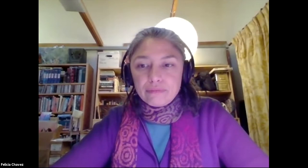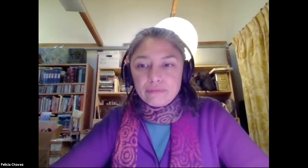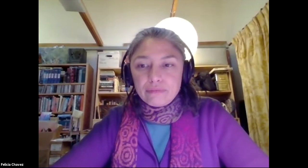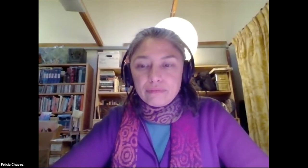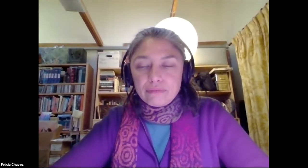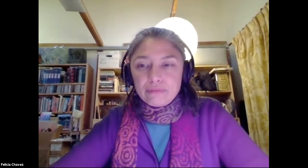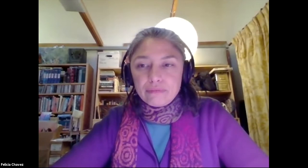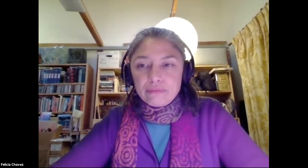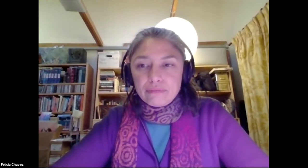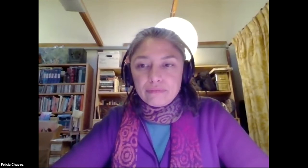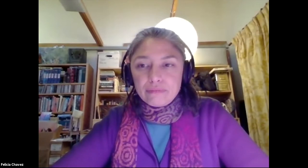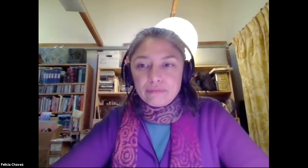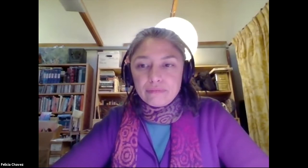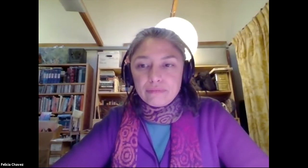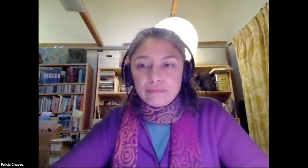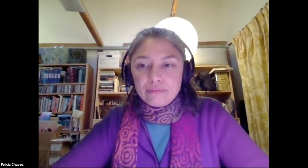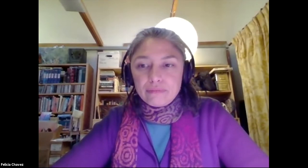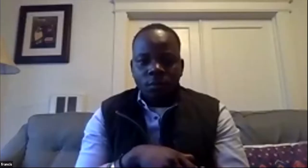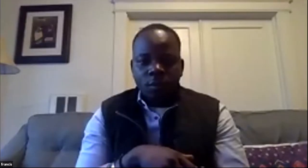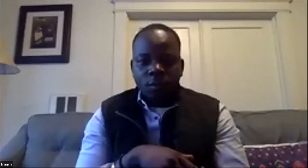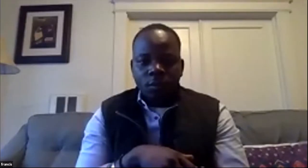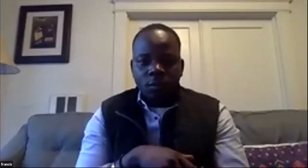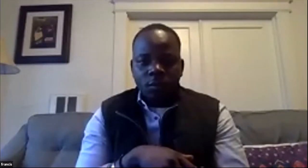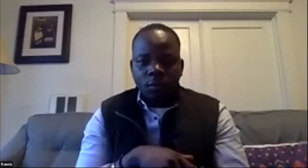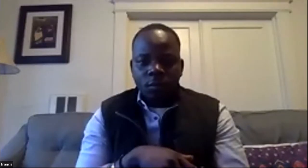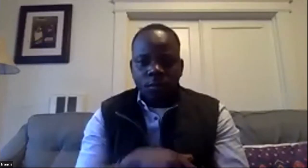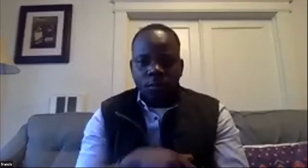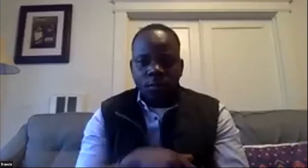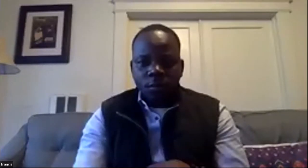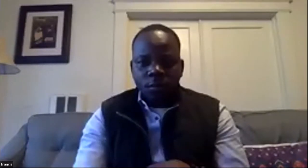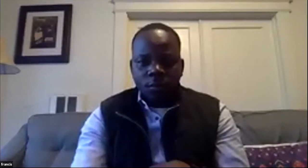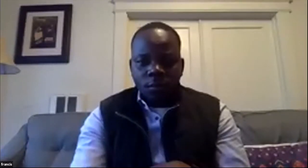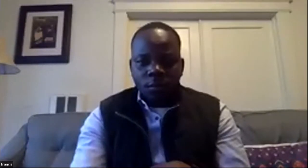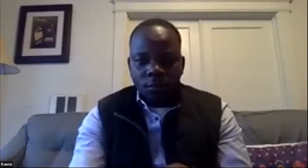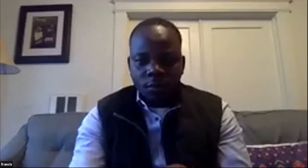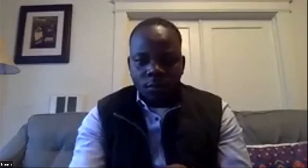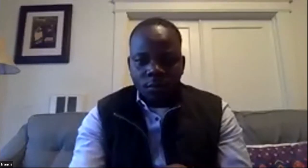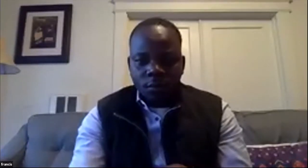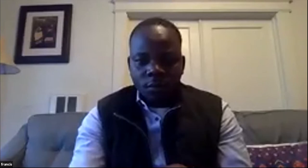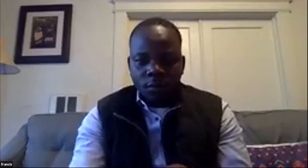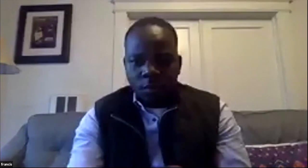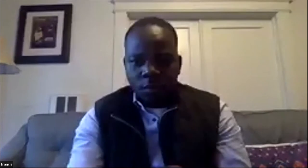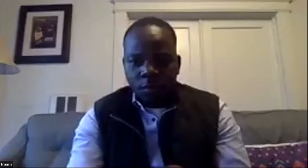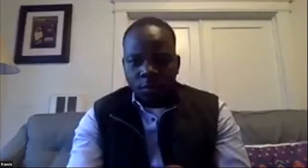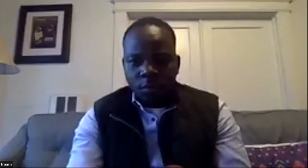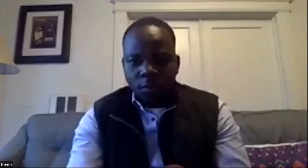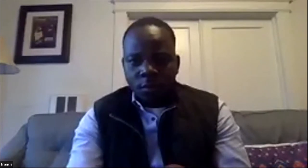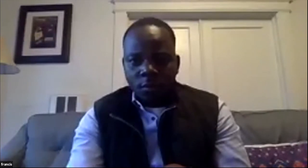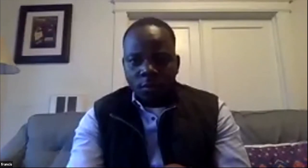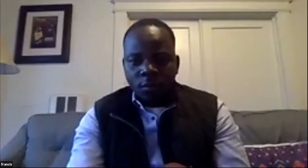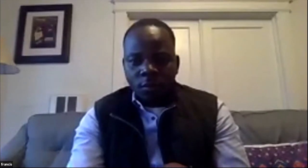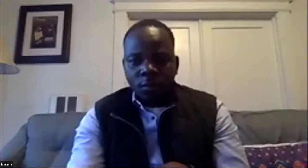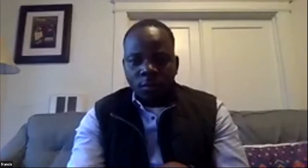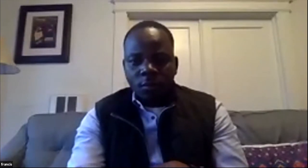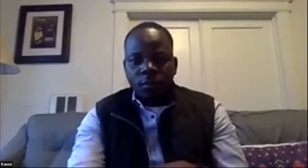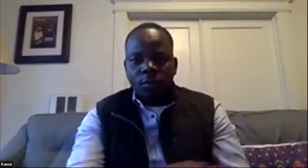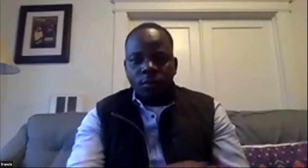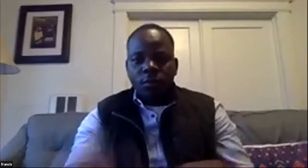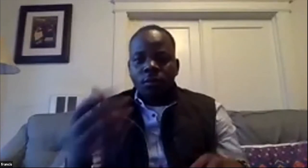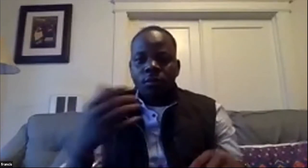and uh i you know you know you can use the chat box too to type in any